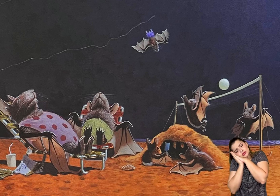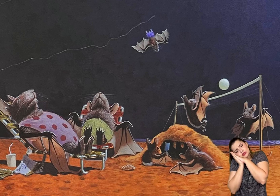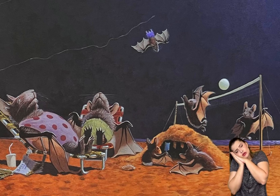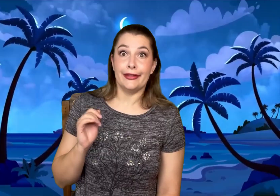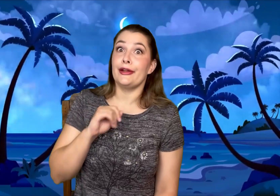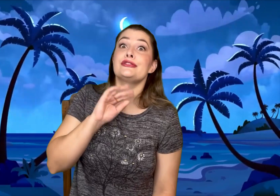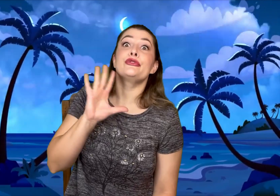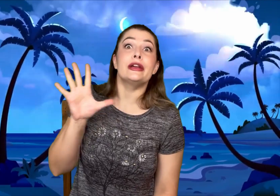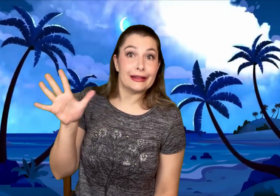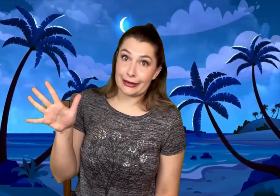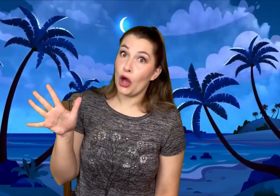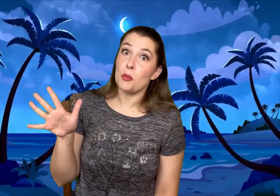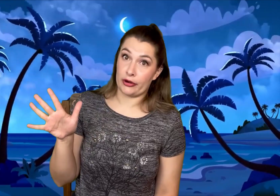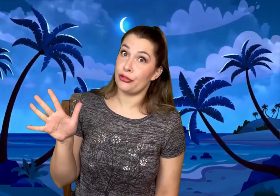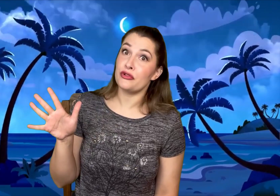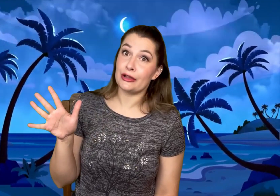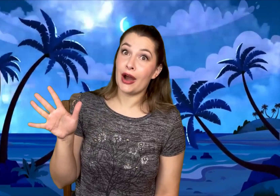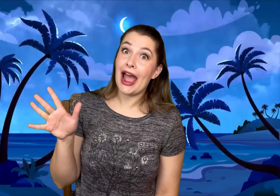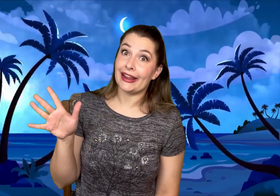There's really no more thrilling ride!